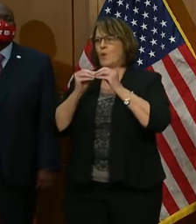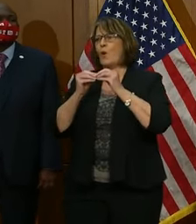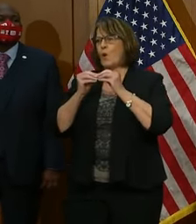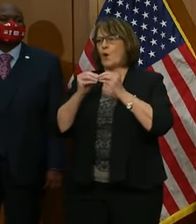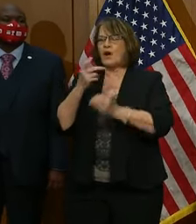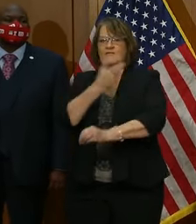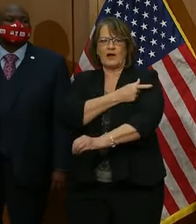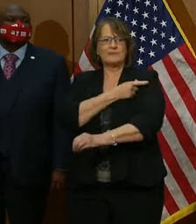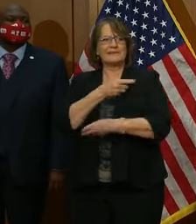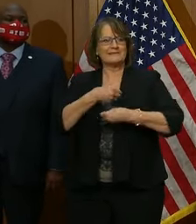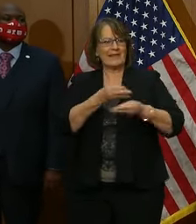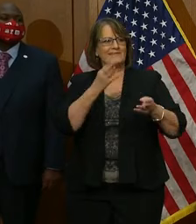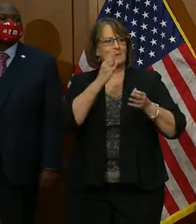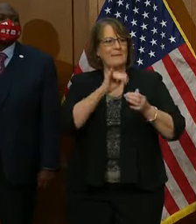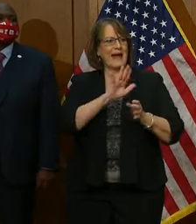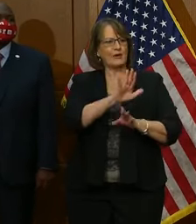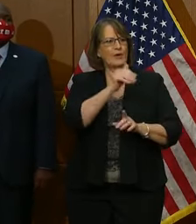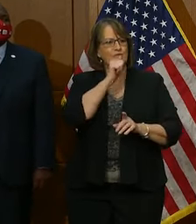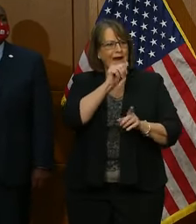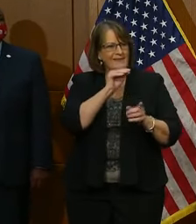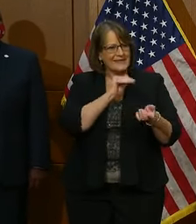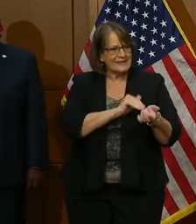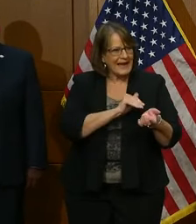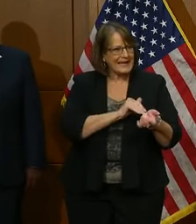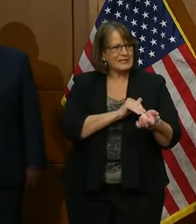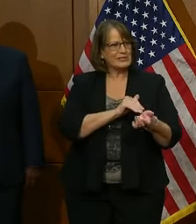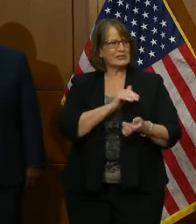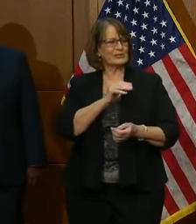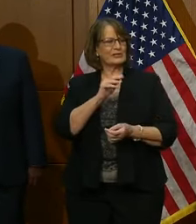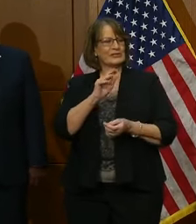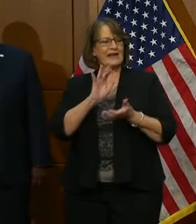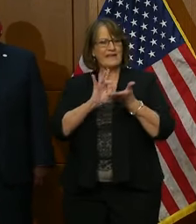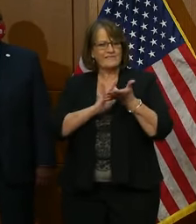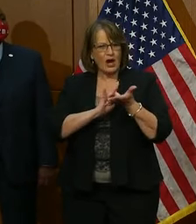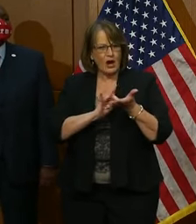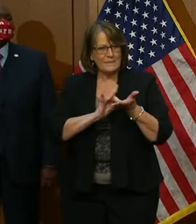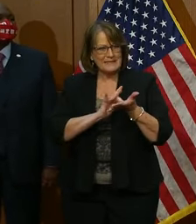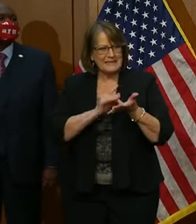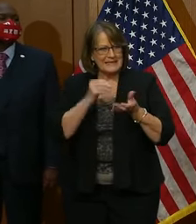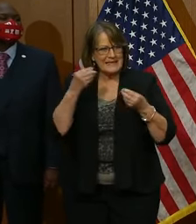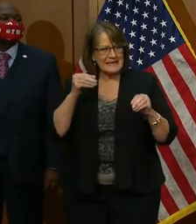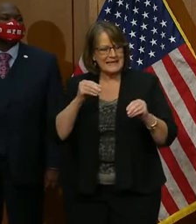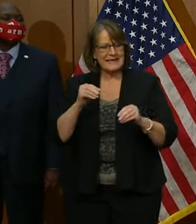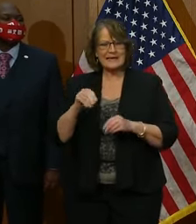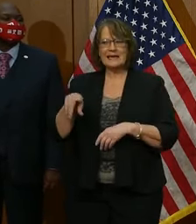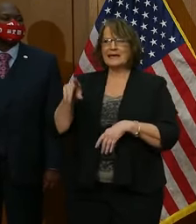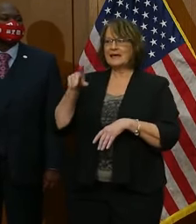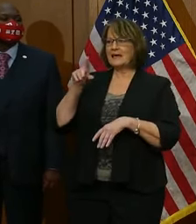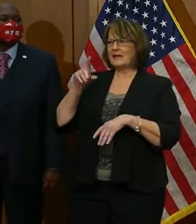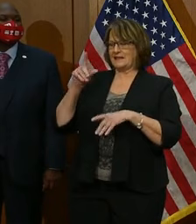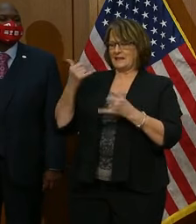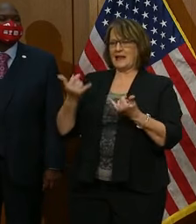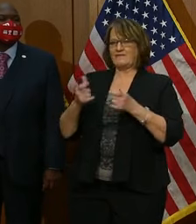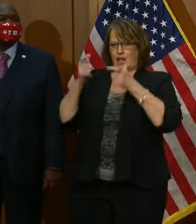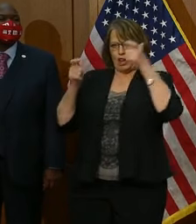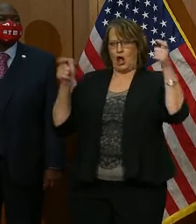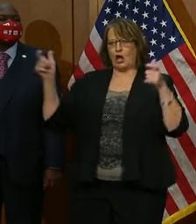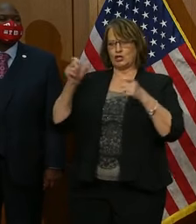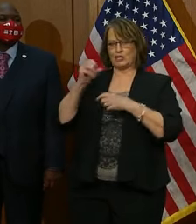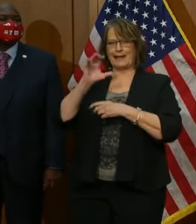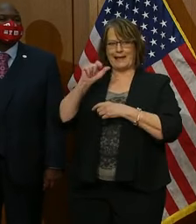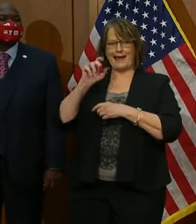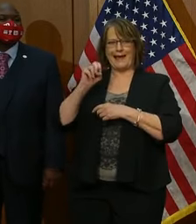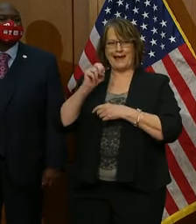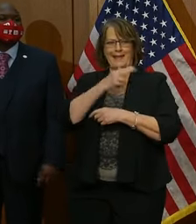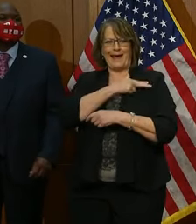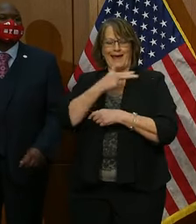and to pharmacies. The health departments continue to stand up large-scale vaccination clinics. But what we recognize is